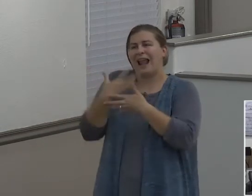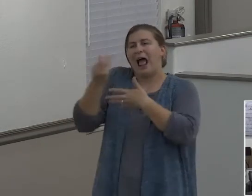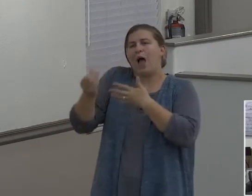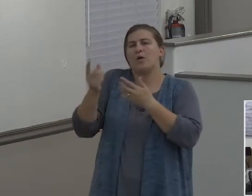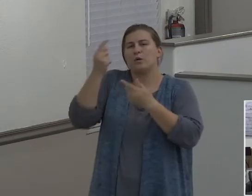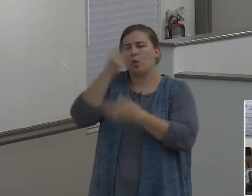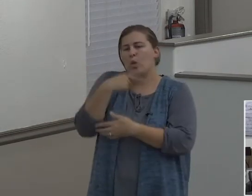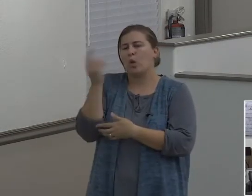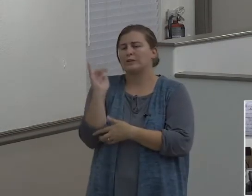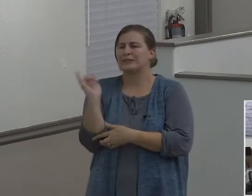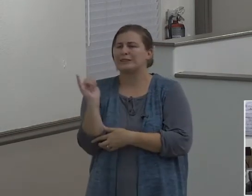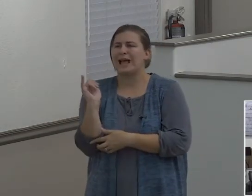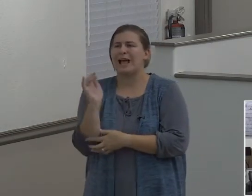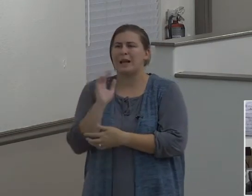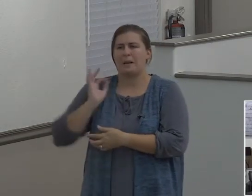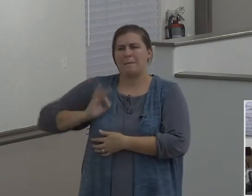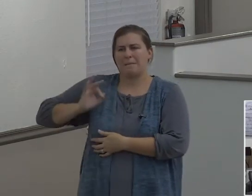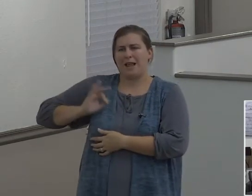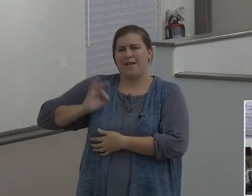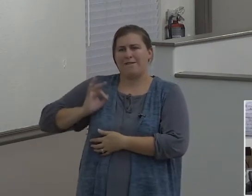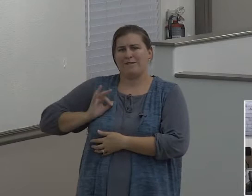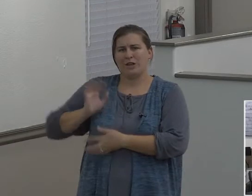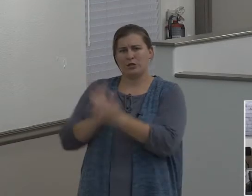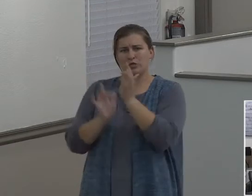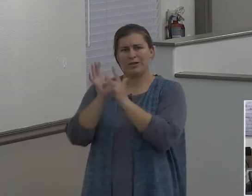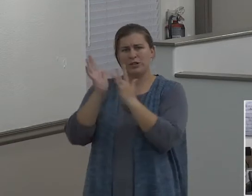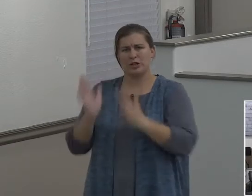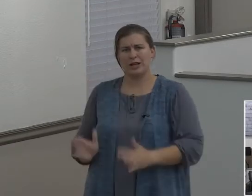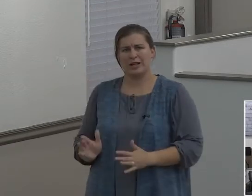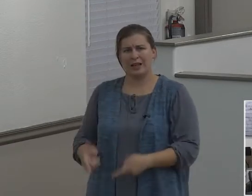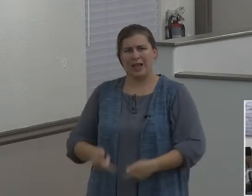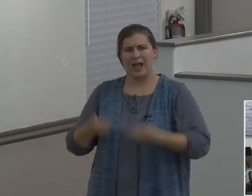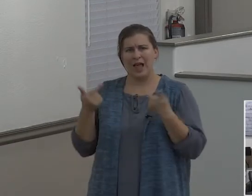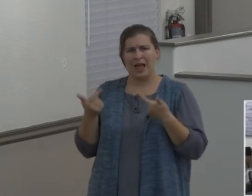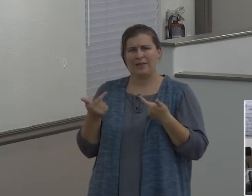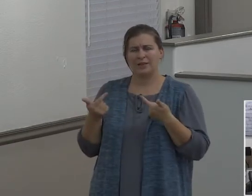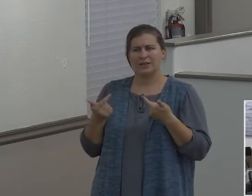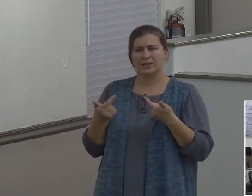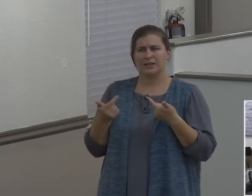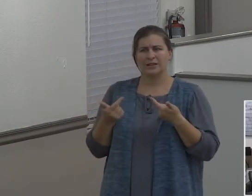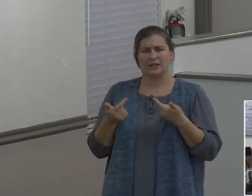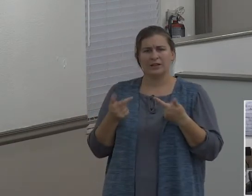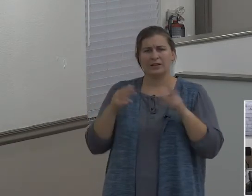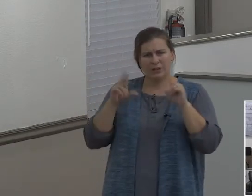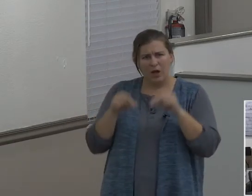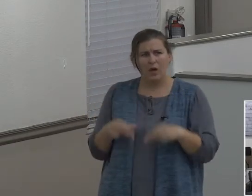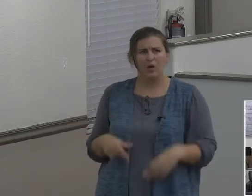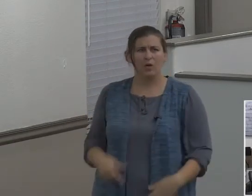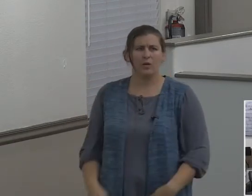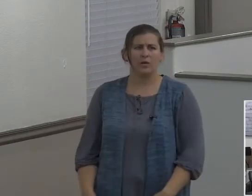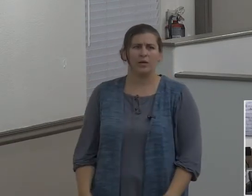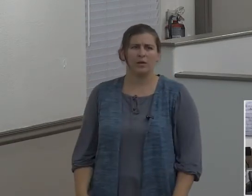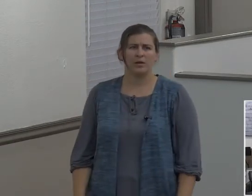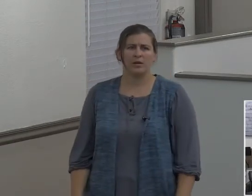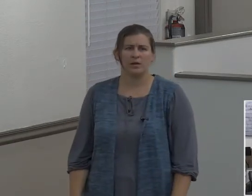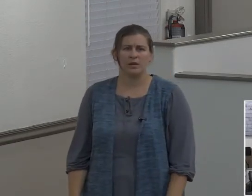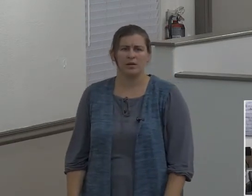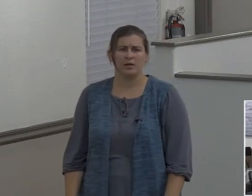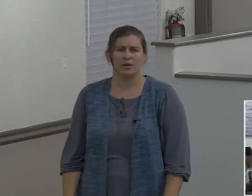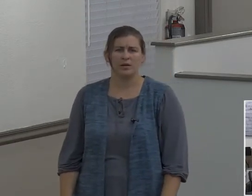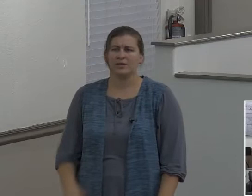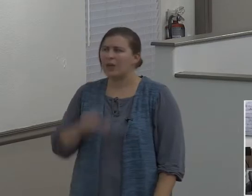to benefit themselves in some fleshly kind of manner? From, no, they didn't go to heaven.